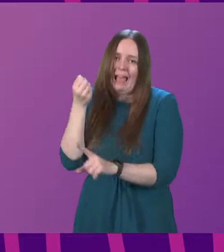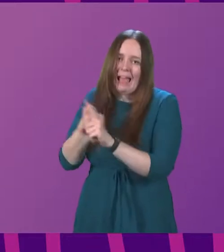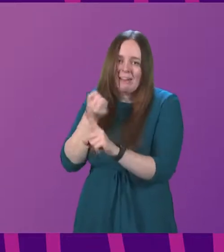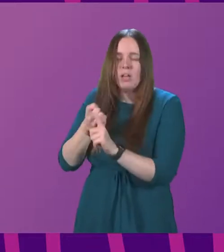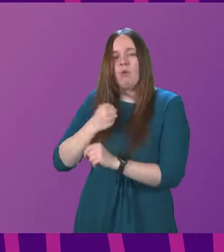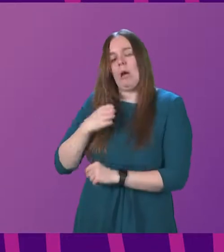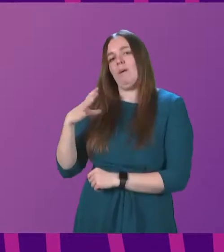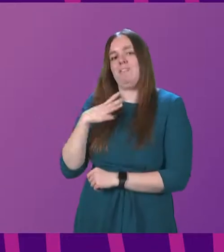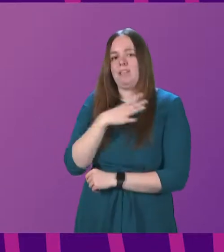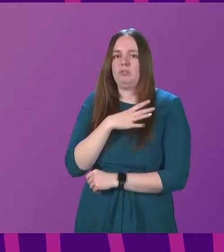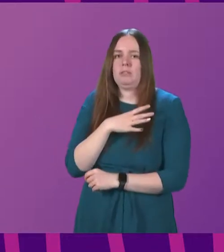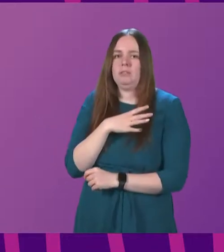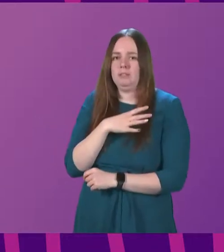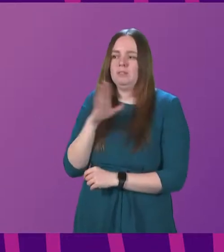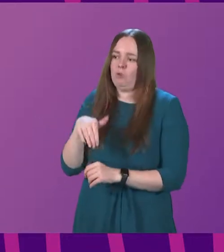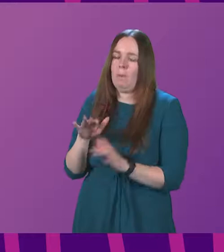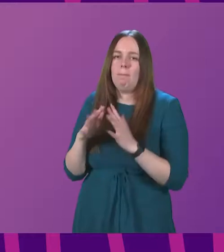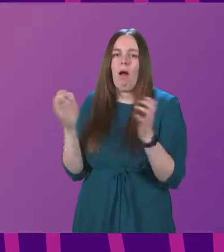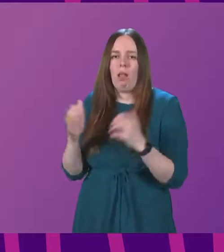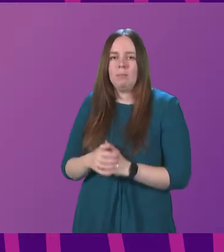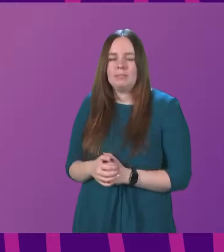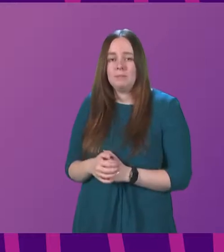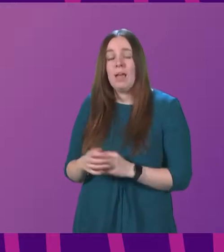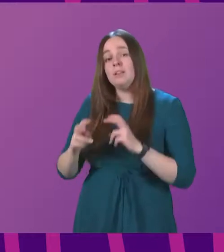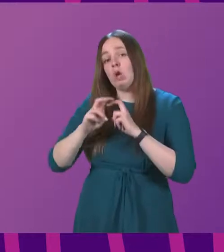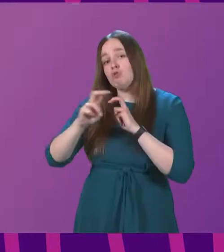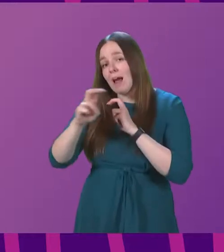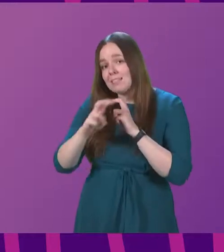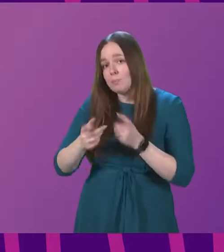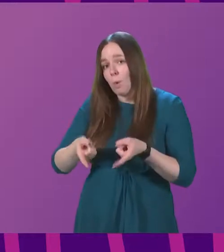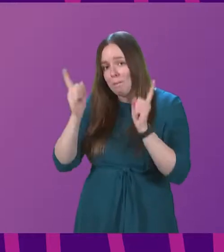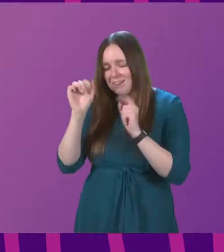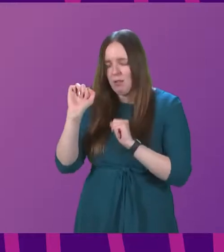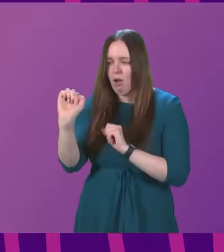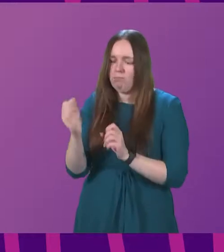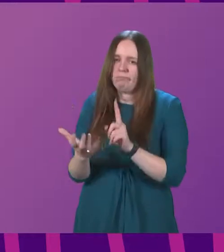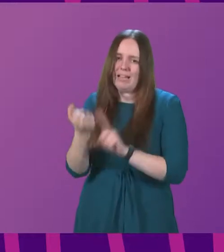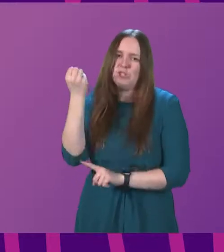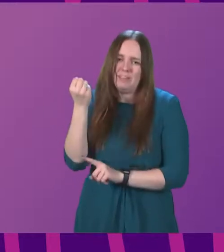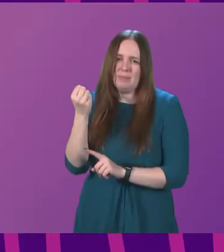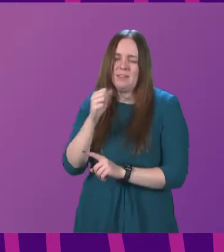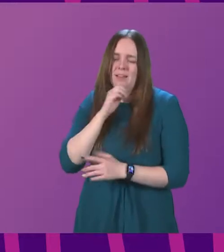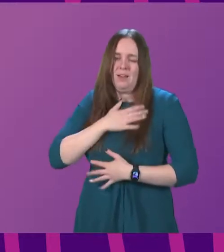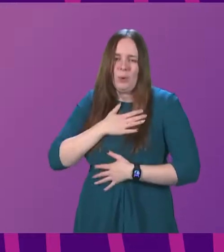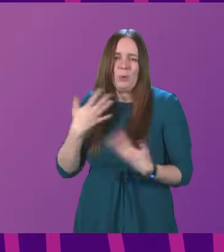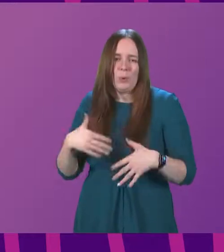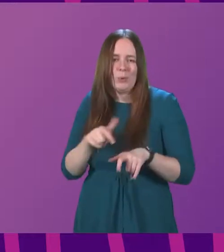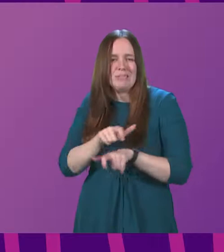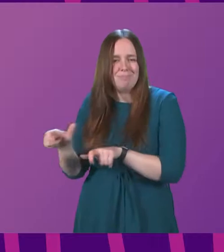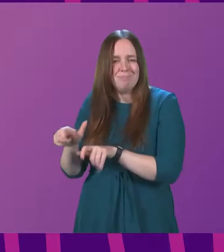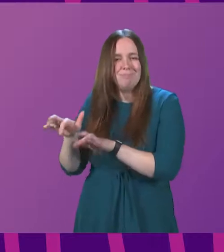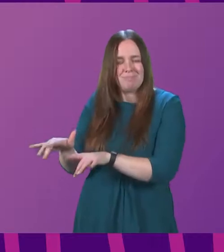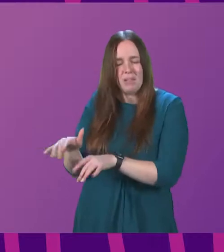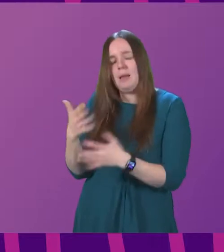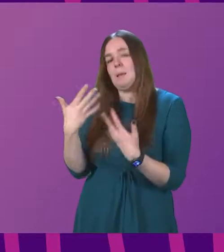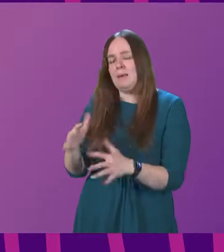veterans from the back benches in Parliament. As Transport Minister, Graham's significant achievements will leave a lasting legacy. Not only has he set